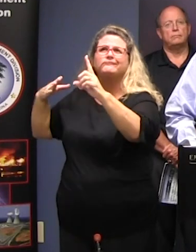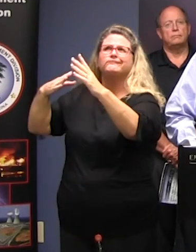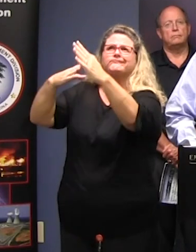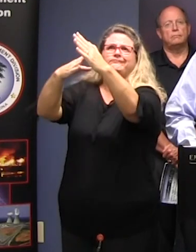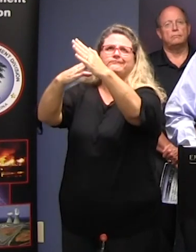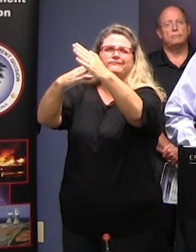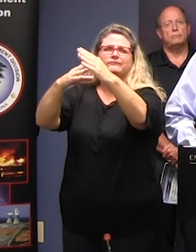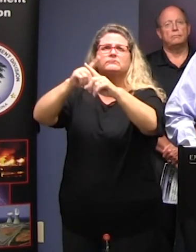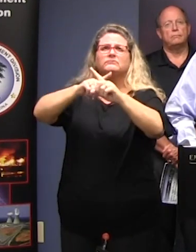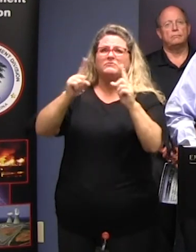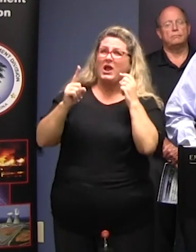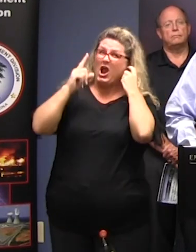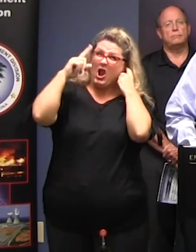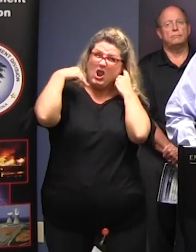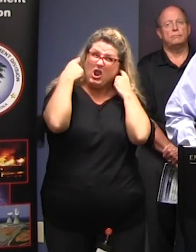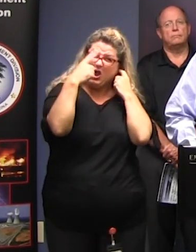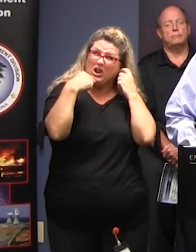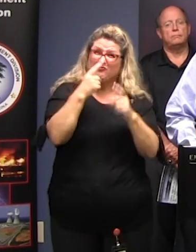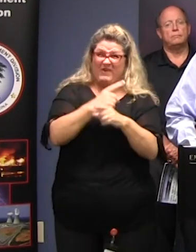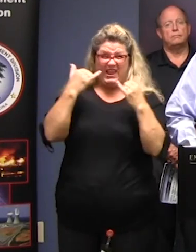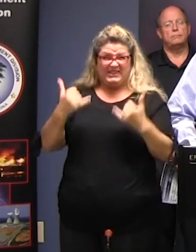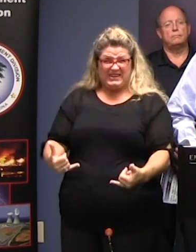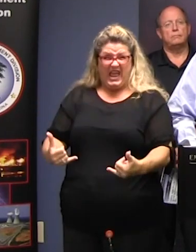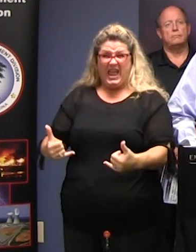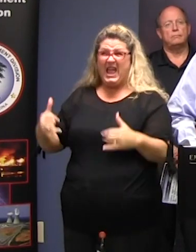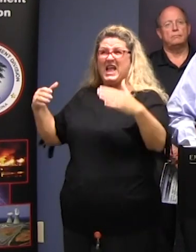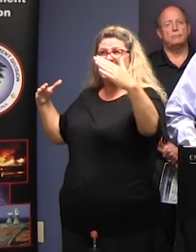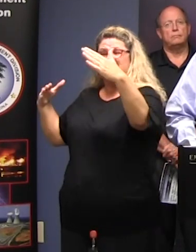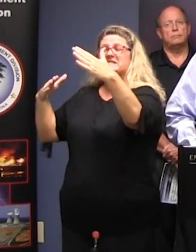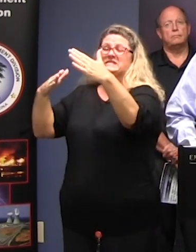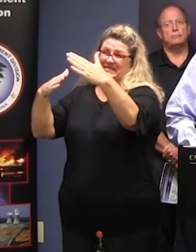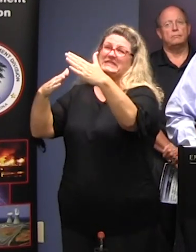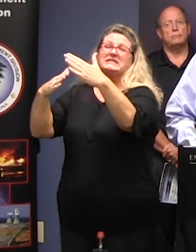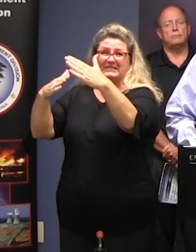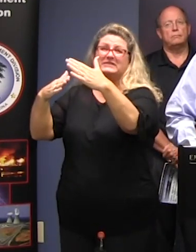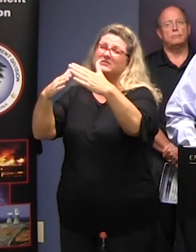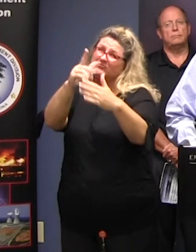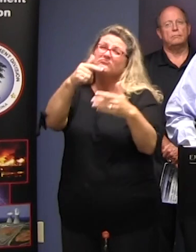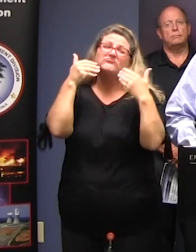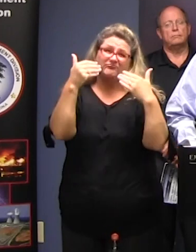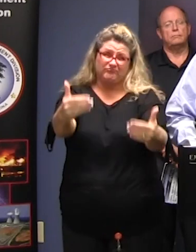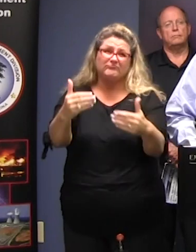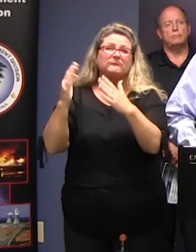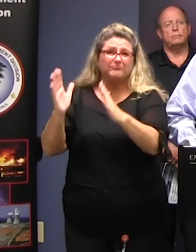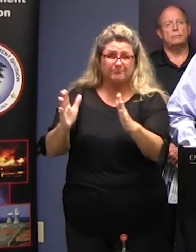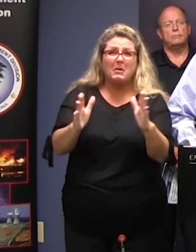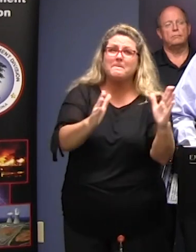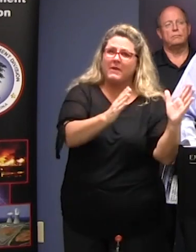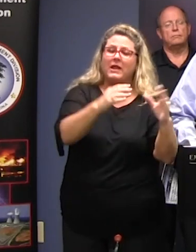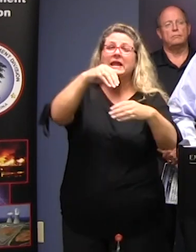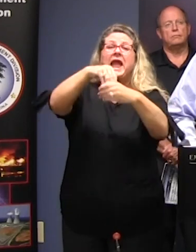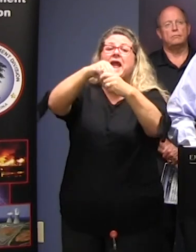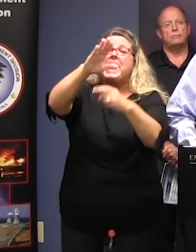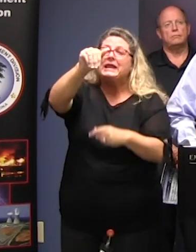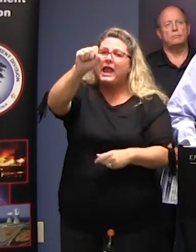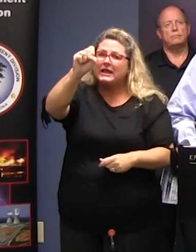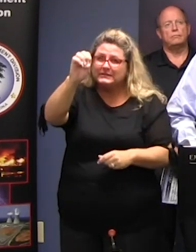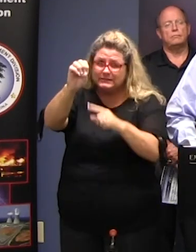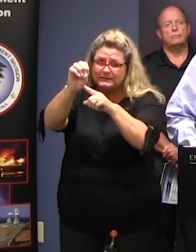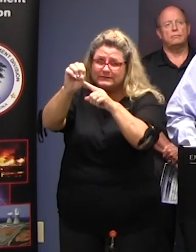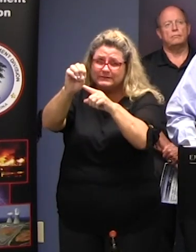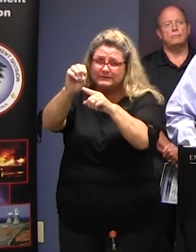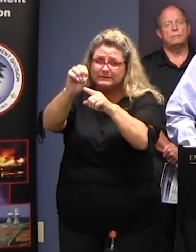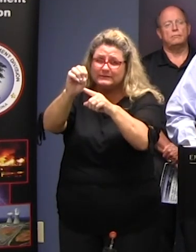situation is such that it is time to begin Preparations in case the hurricane